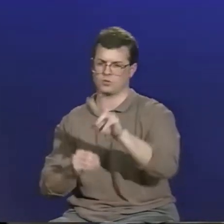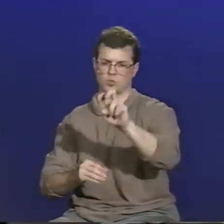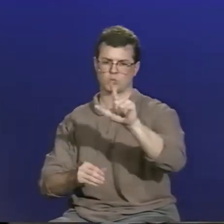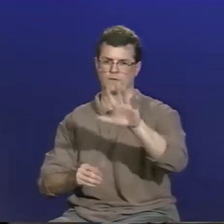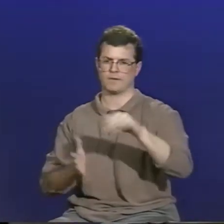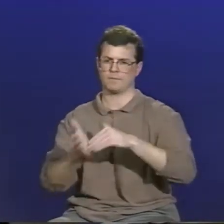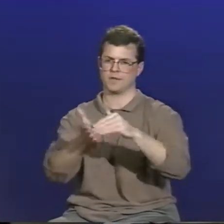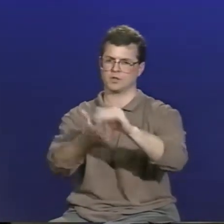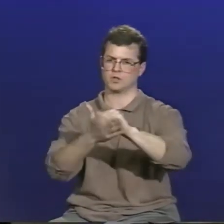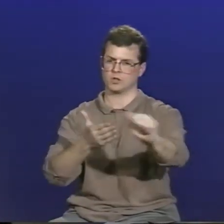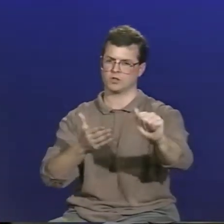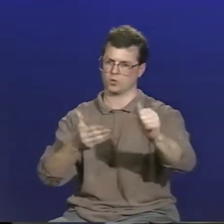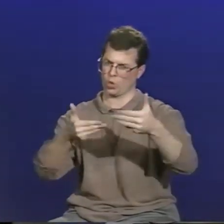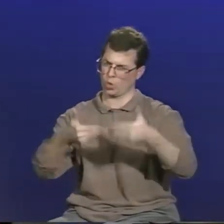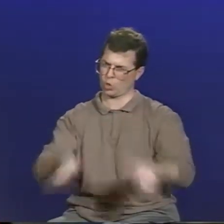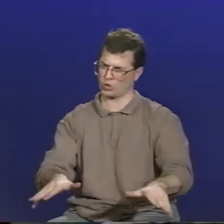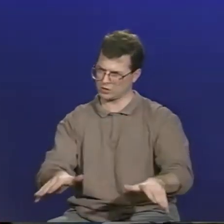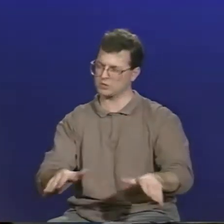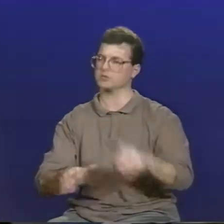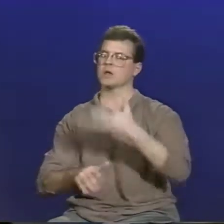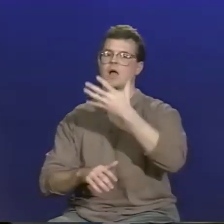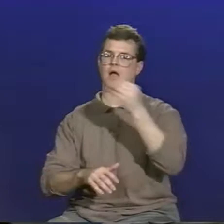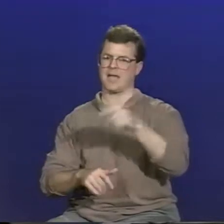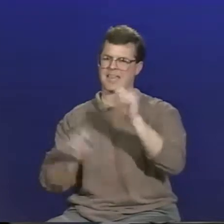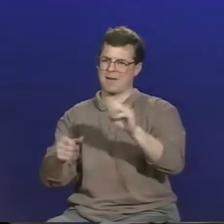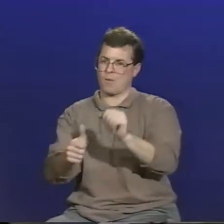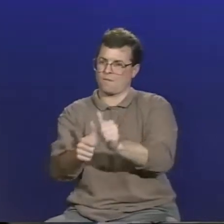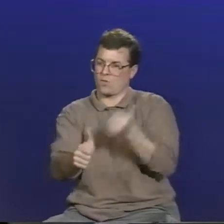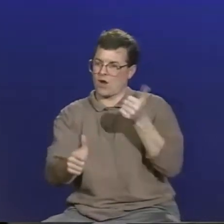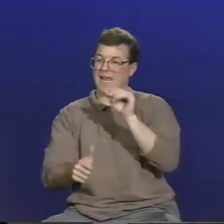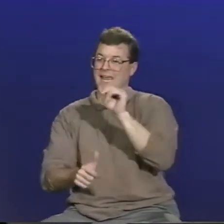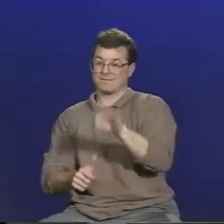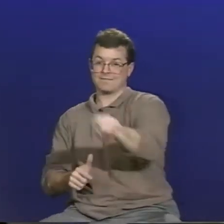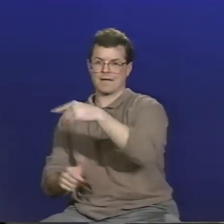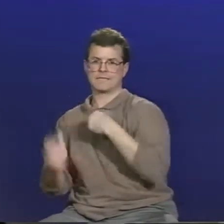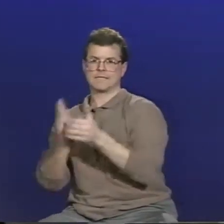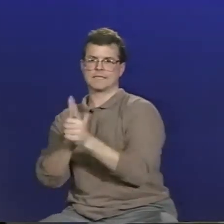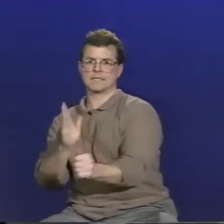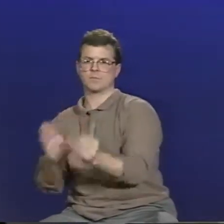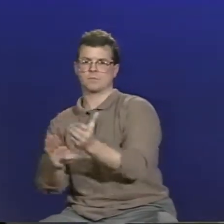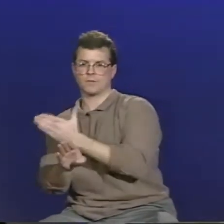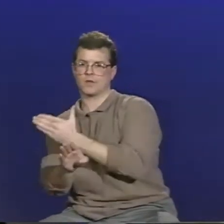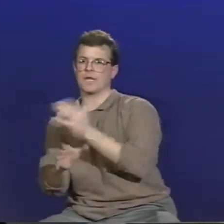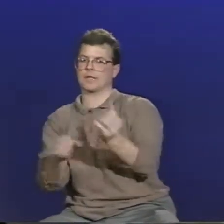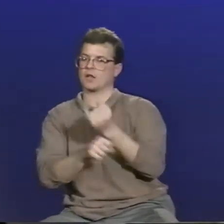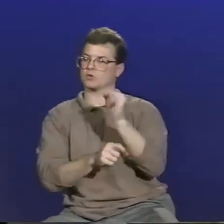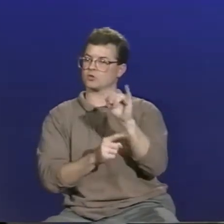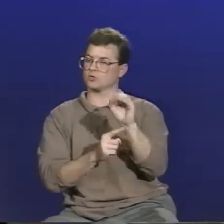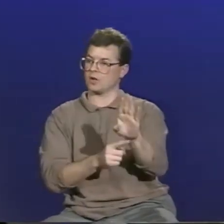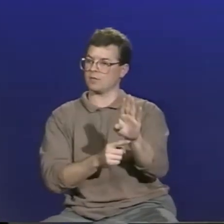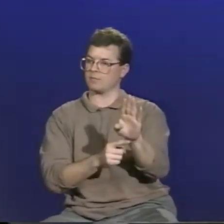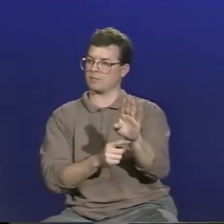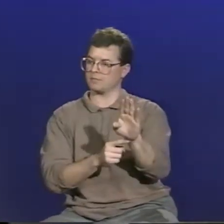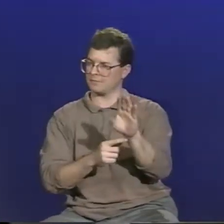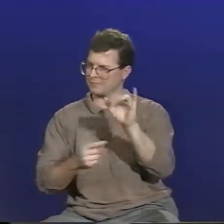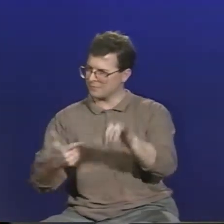And these companies lost over $200 million in time off the job